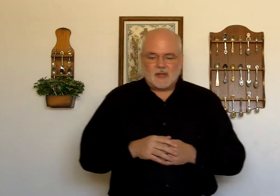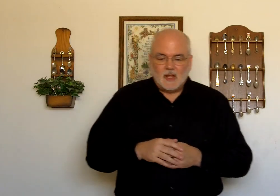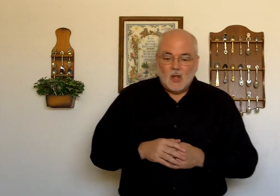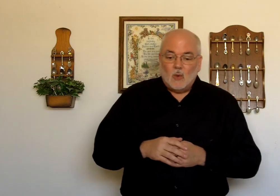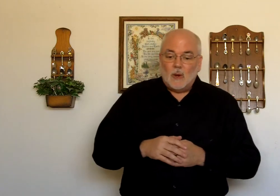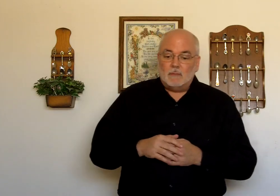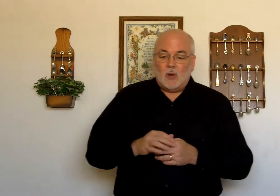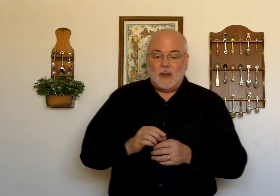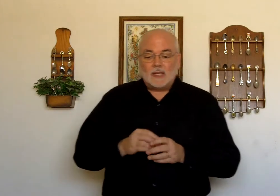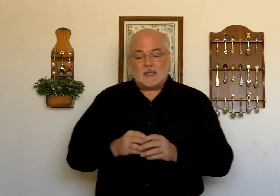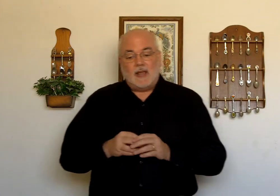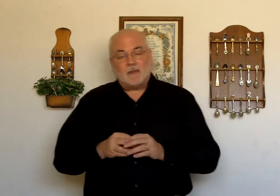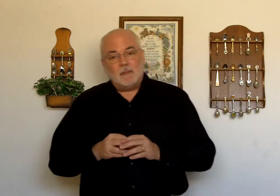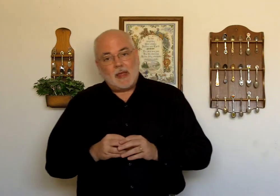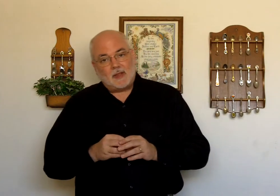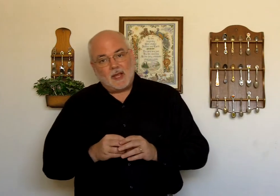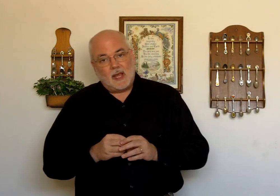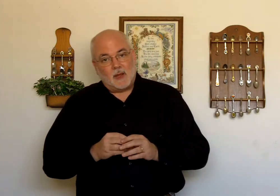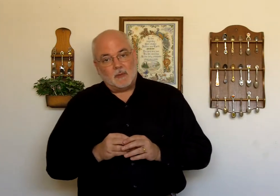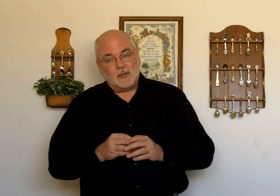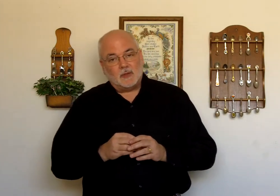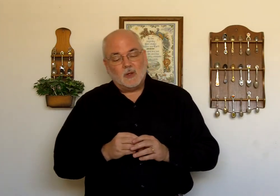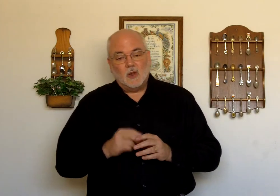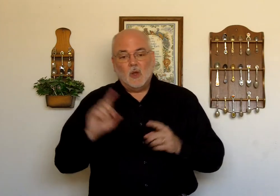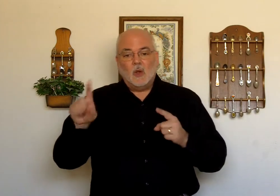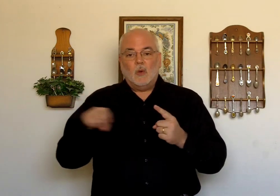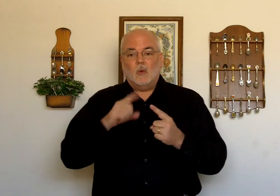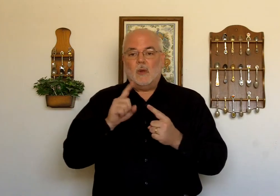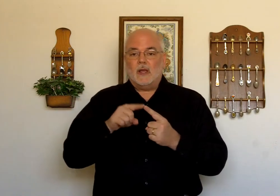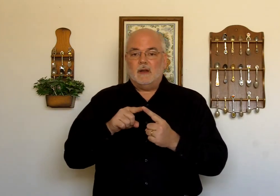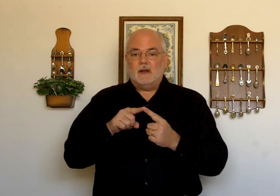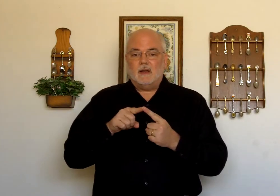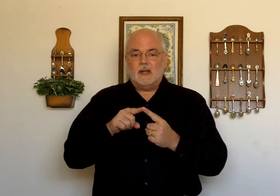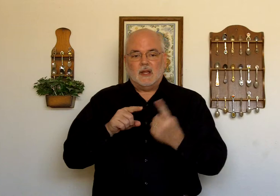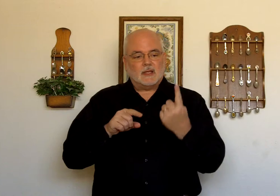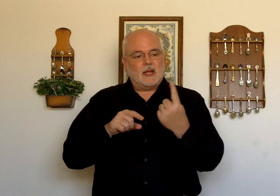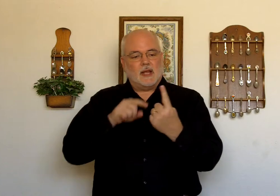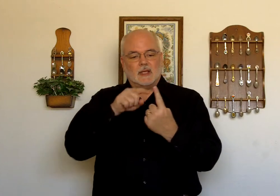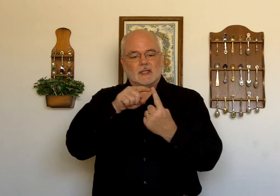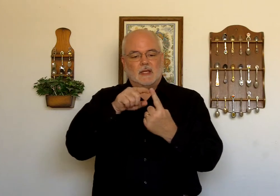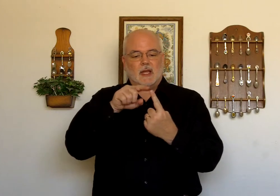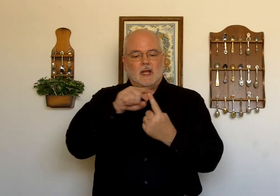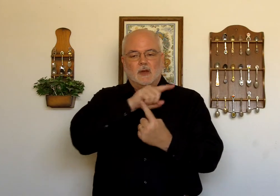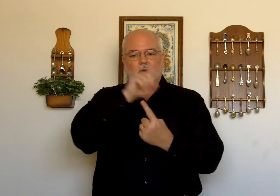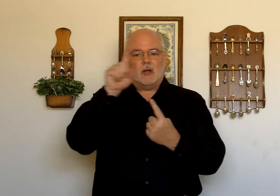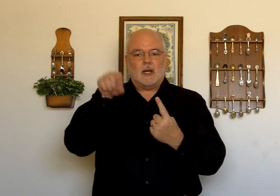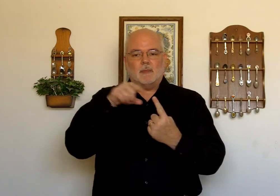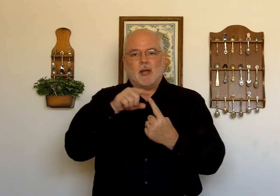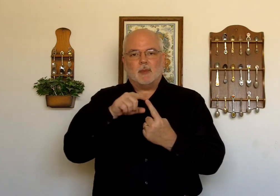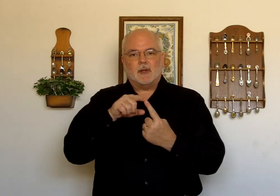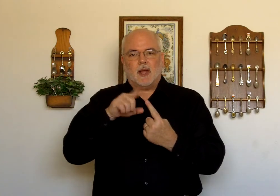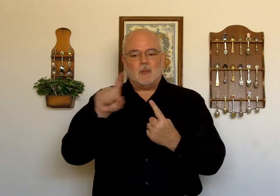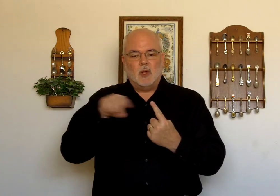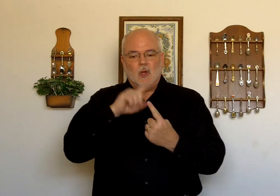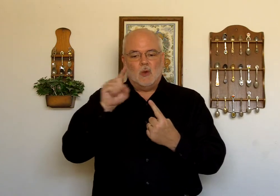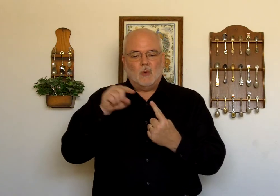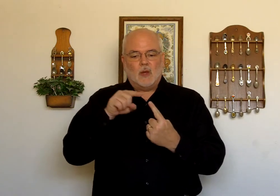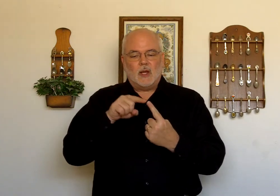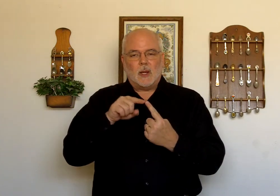When Boaz left Bethlehem. When... Kind of like the stick and you draw a lollipop on top. When